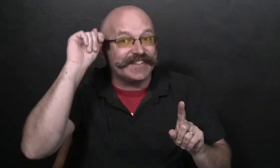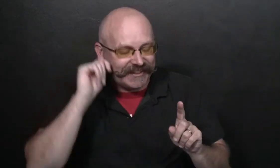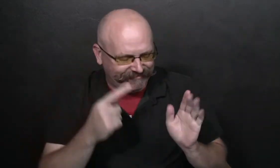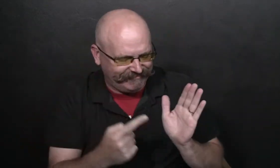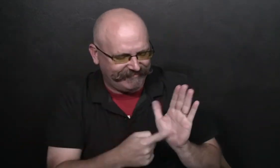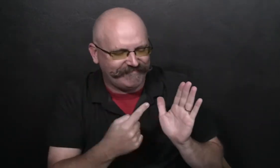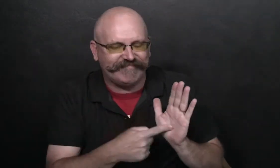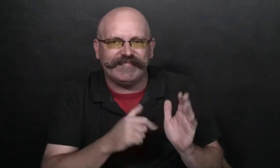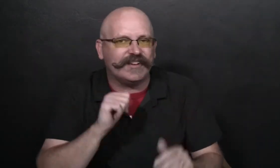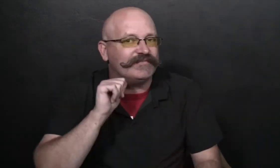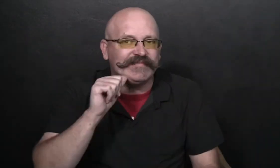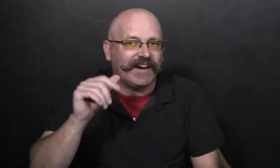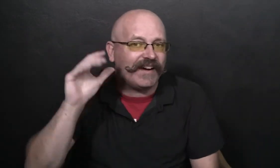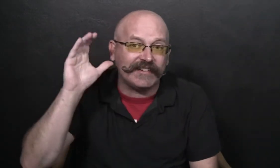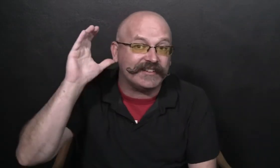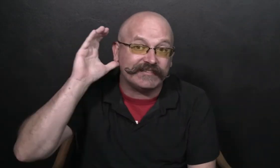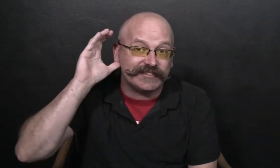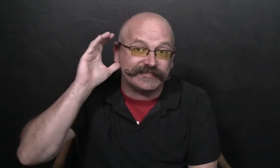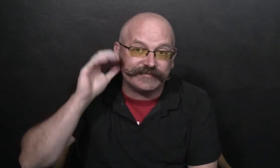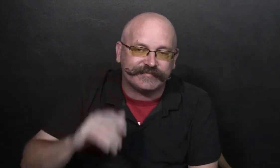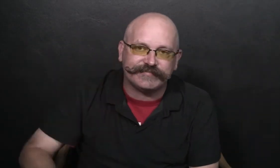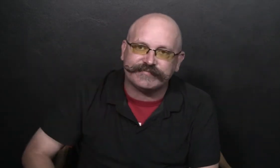and times when Trinka wouldn't listen.